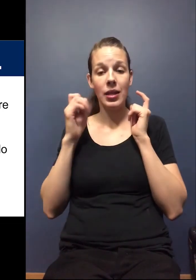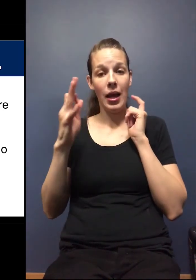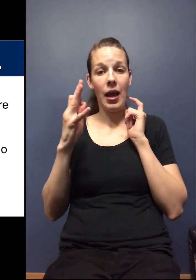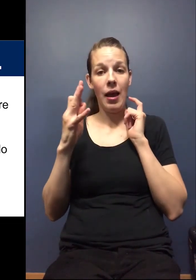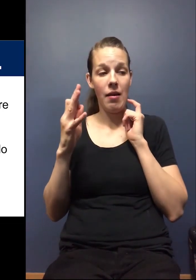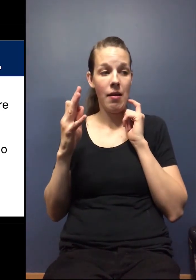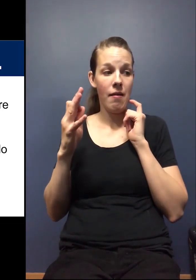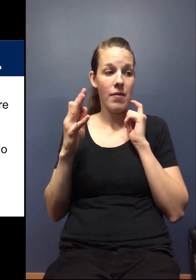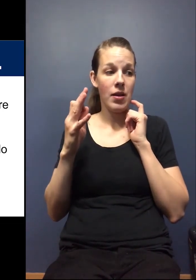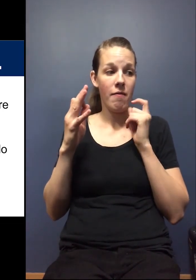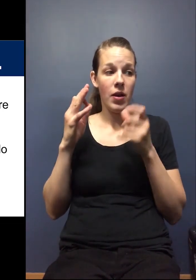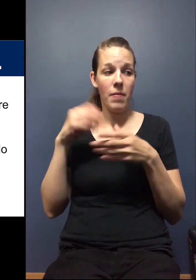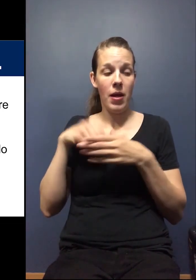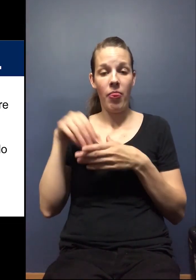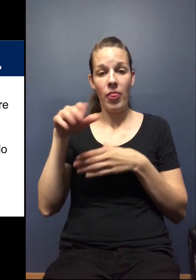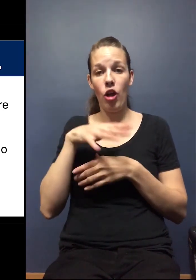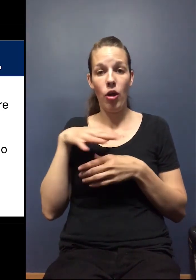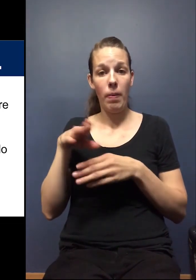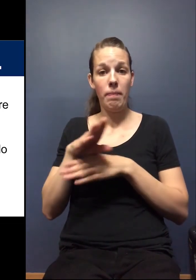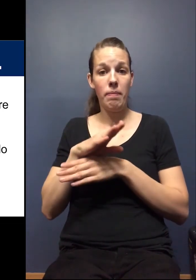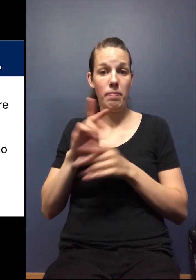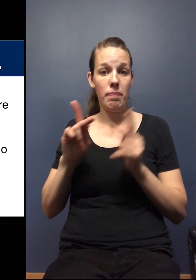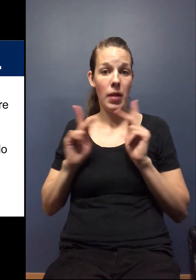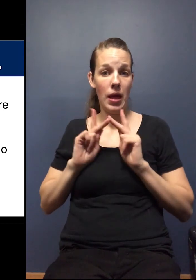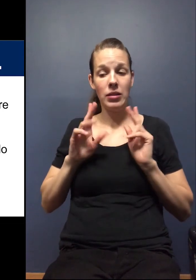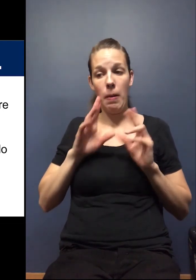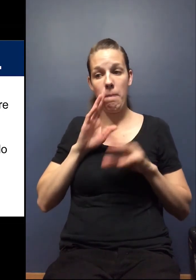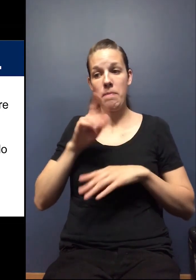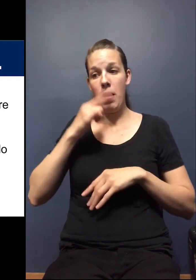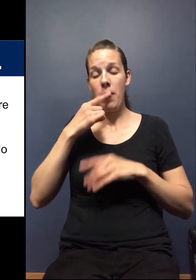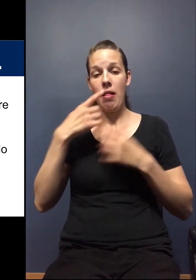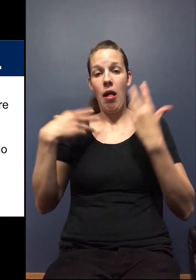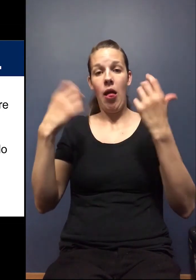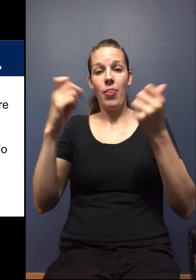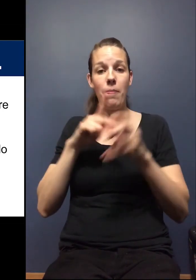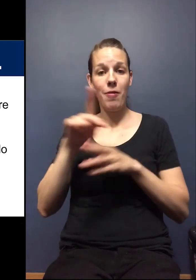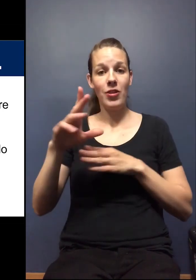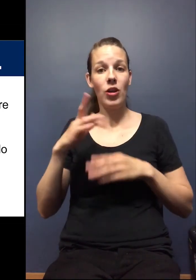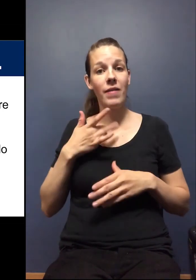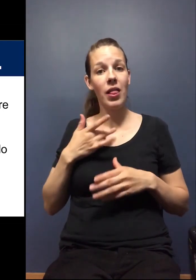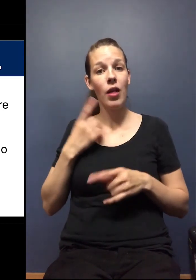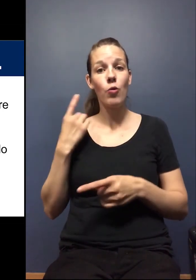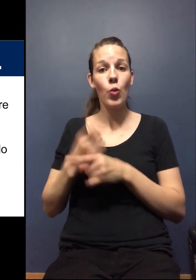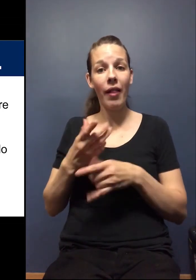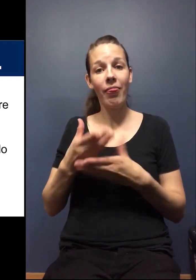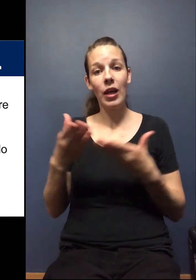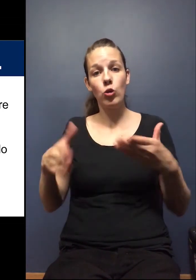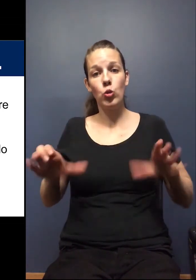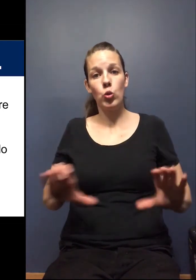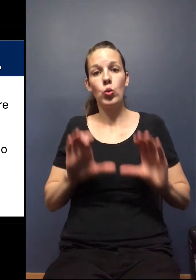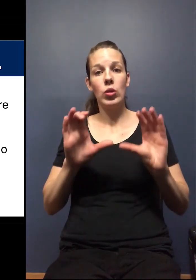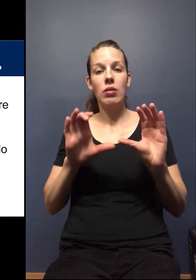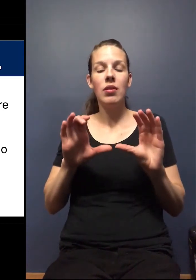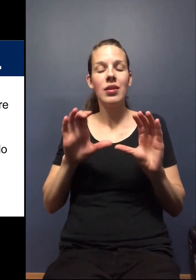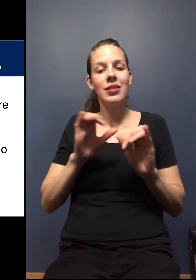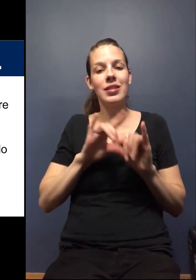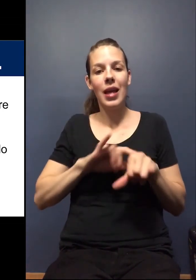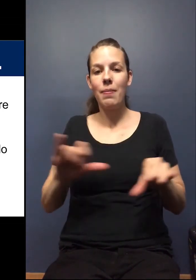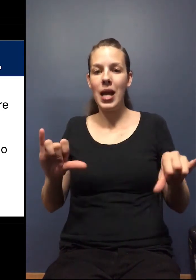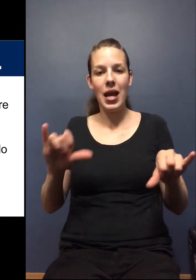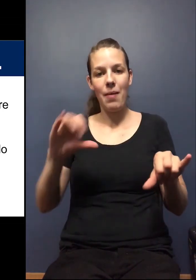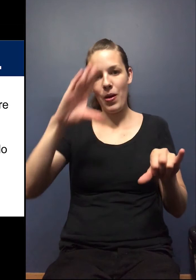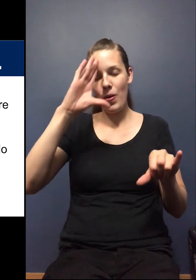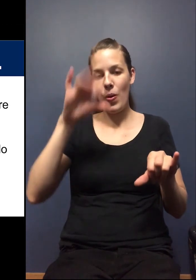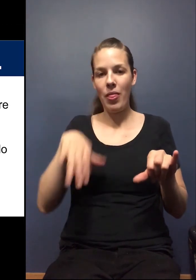if I'm in their vicinity. Um, as a public health professional, I feel it's the right thing to do. But, um, at the same time, I know that